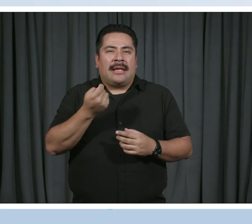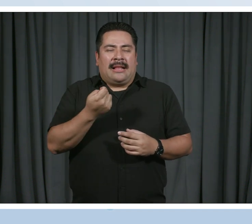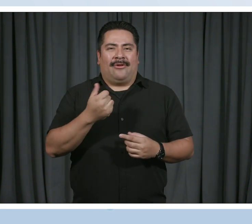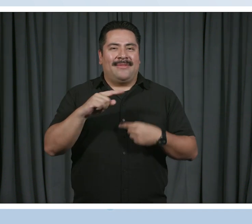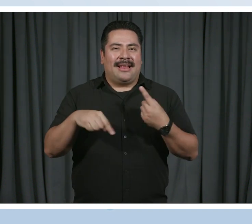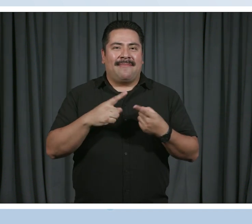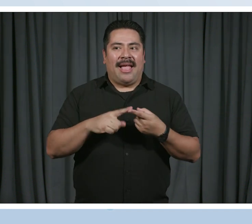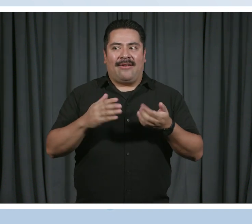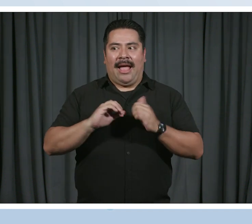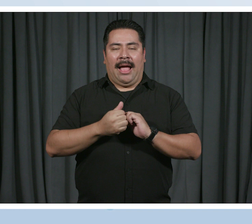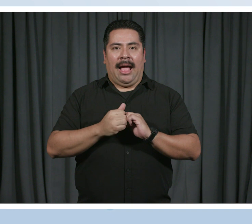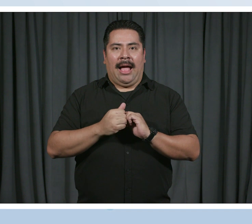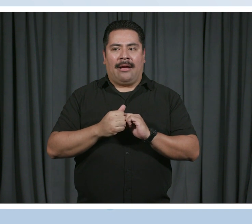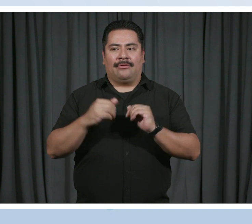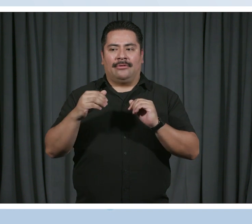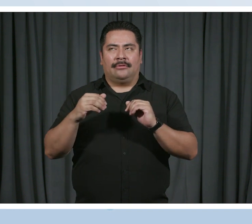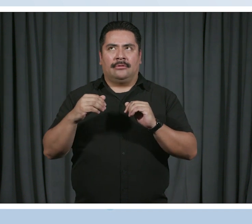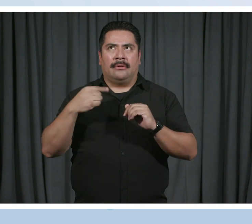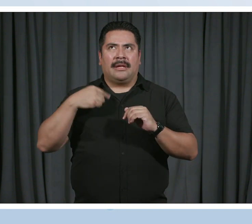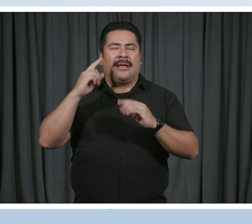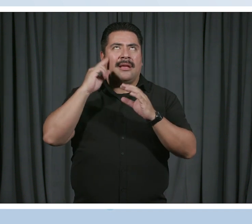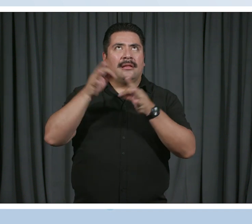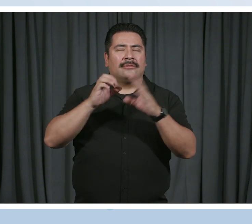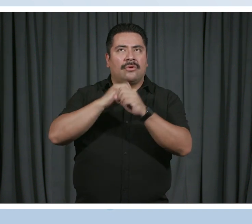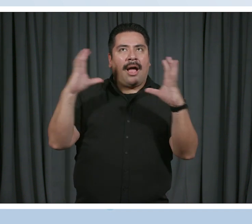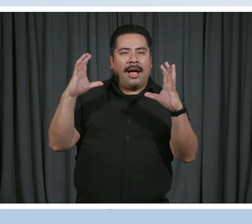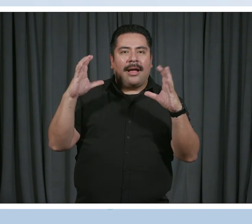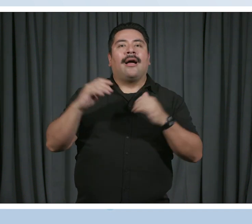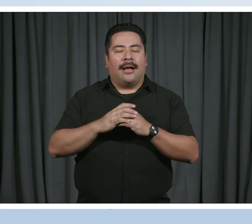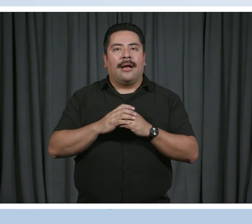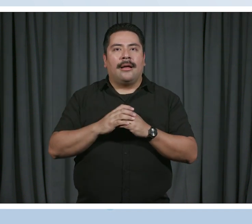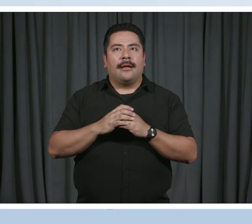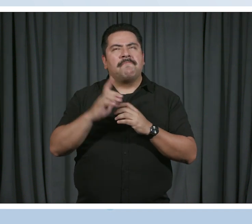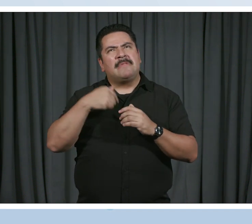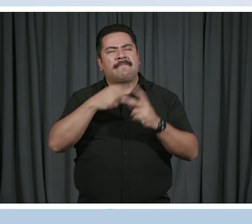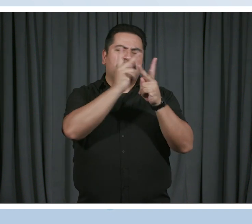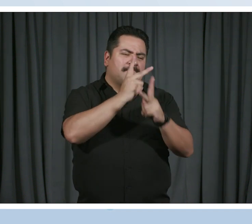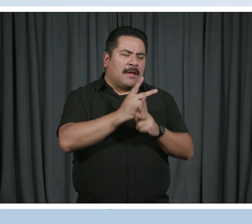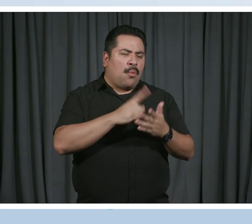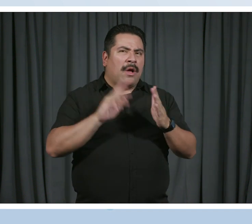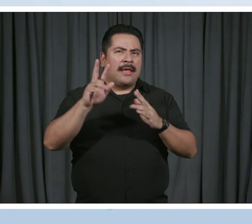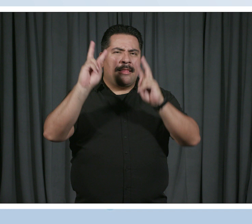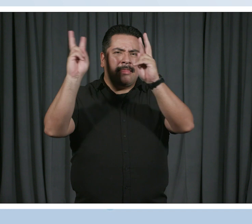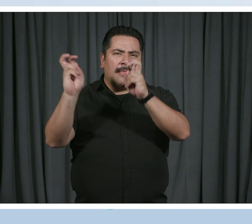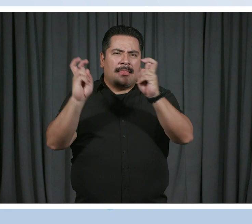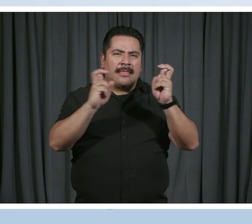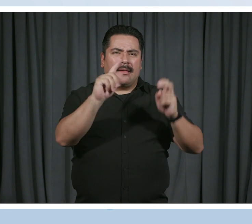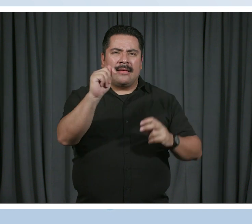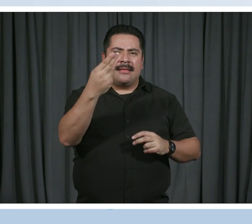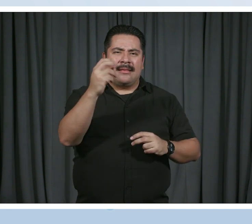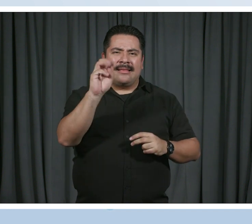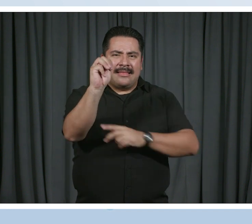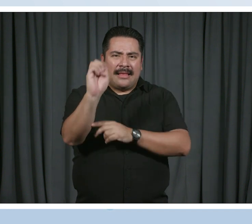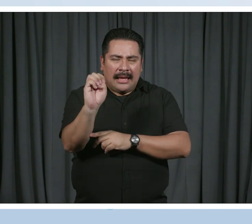about the way that it was described. And so then from there, I sort of figured what the themes were. And then I kind of